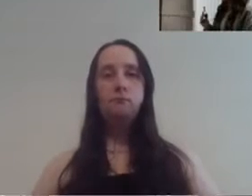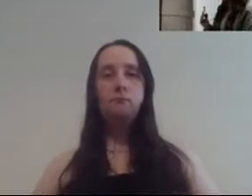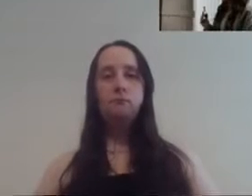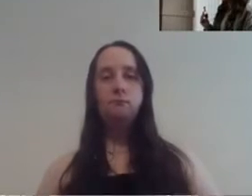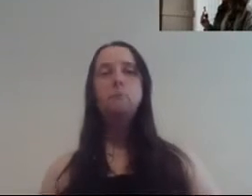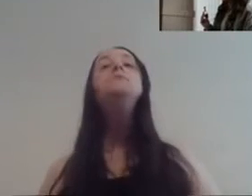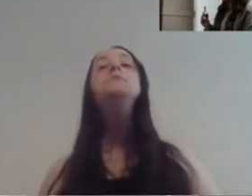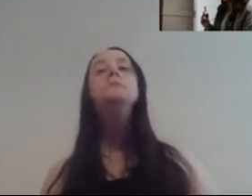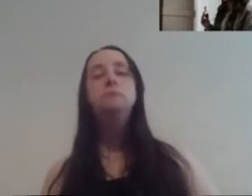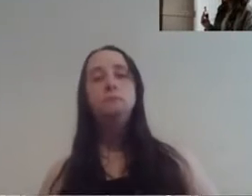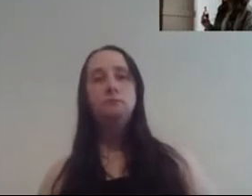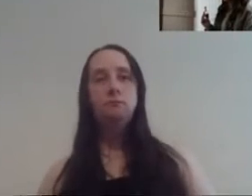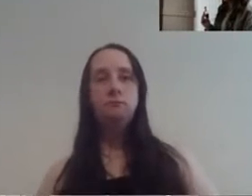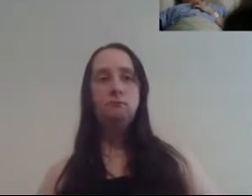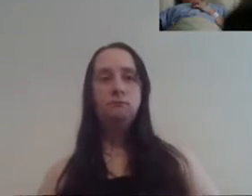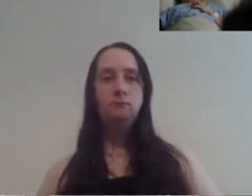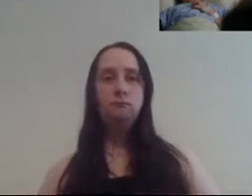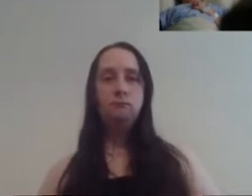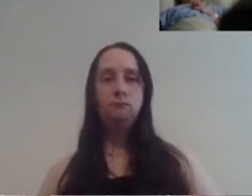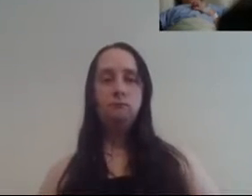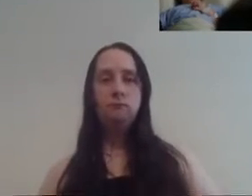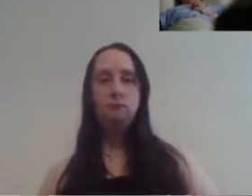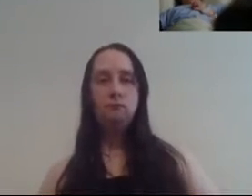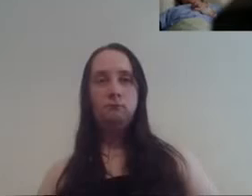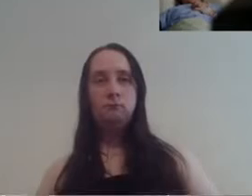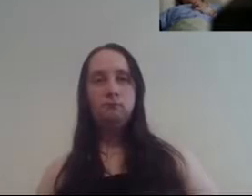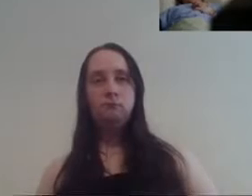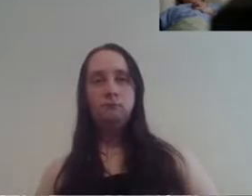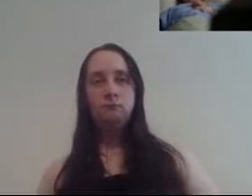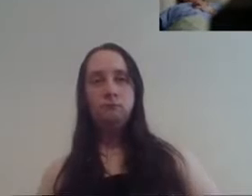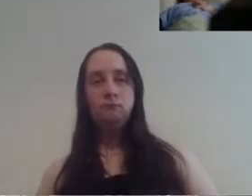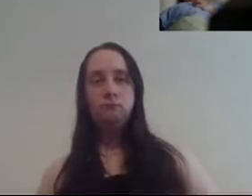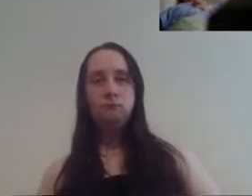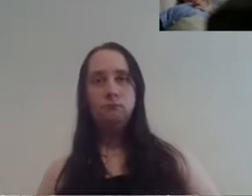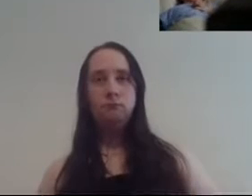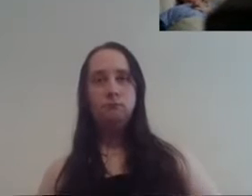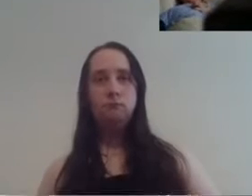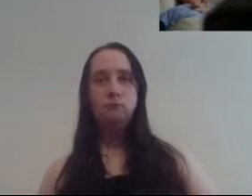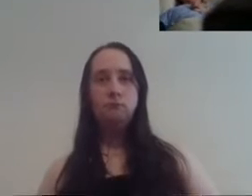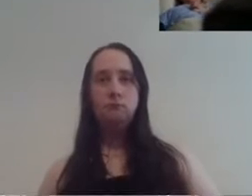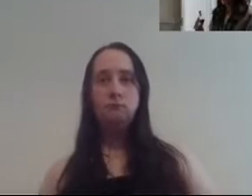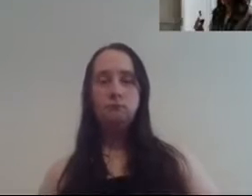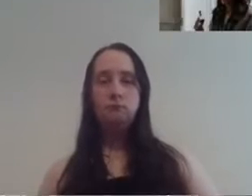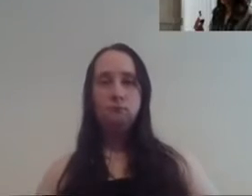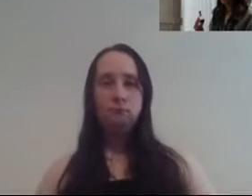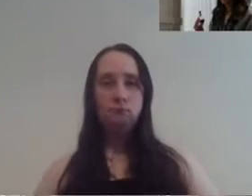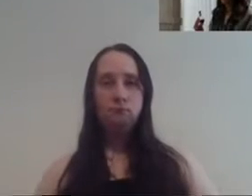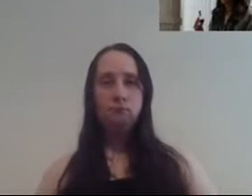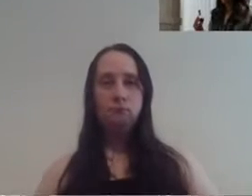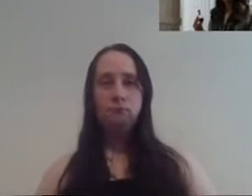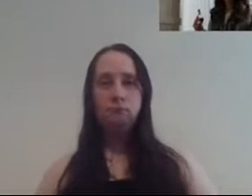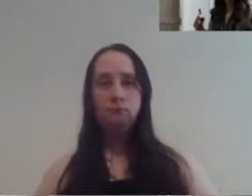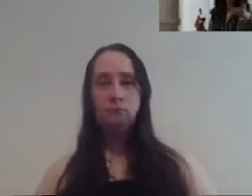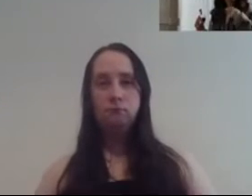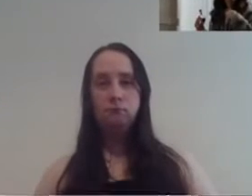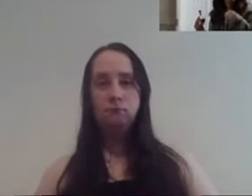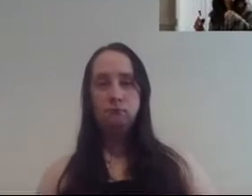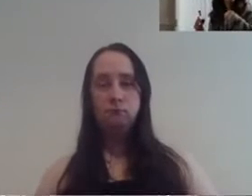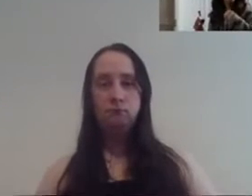don't worry it's non drowsy why are you doing this I've done you no harm it's not exactly true